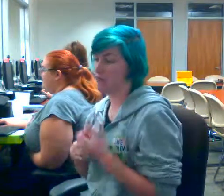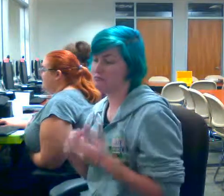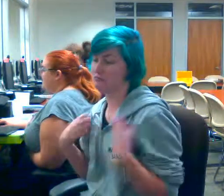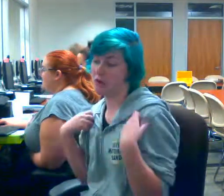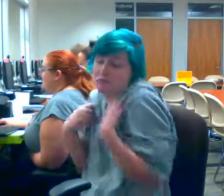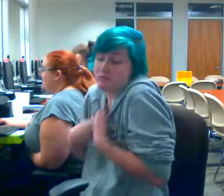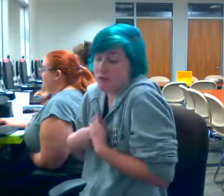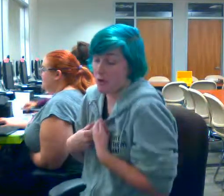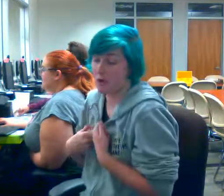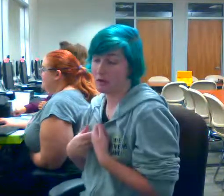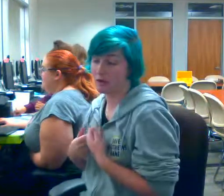Yeah, I'm your mic.